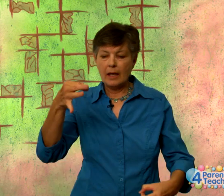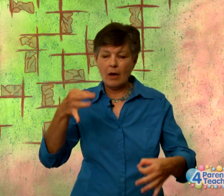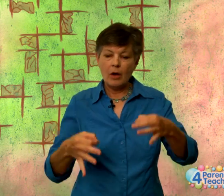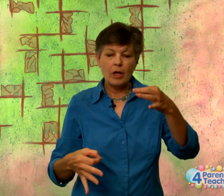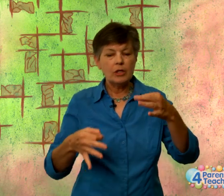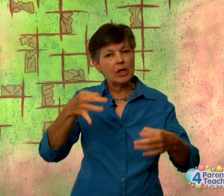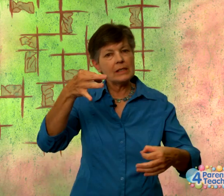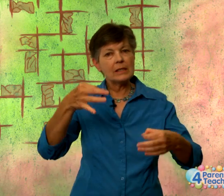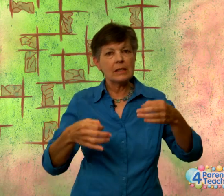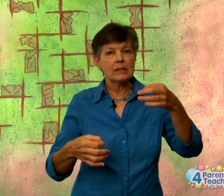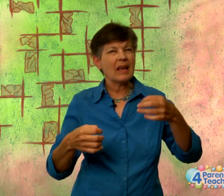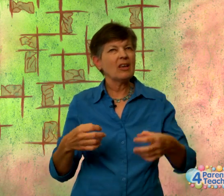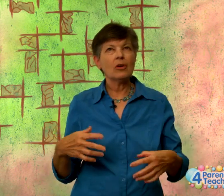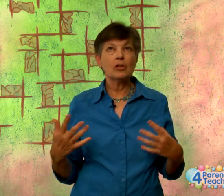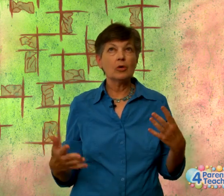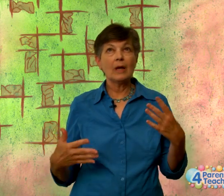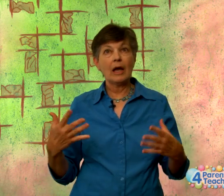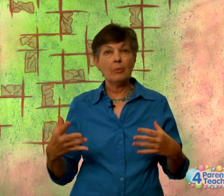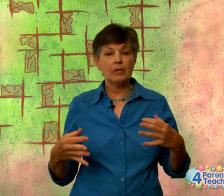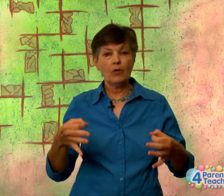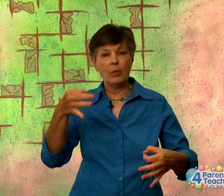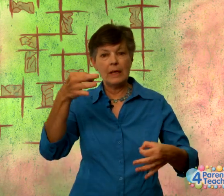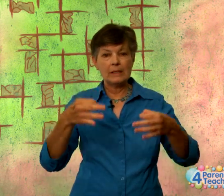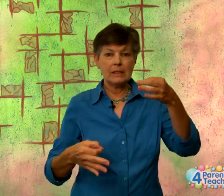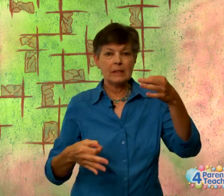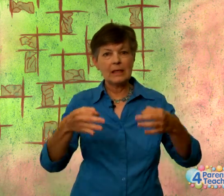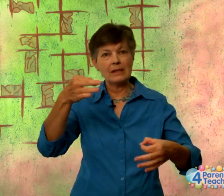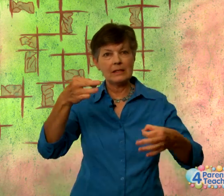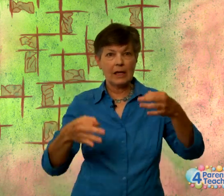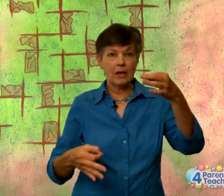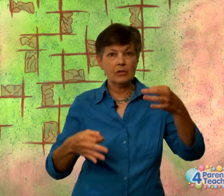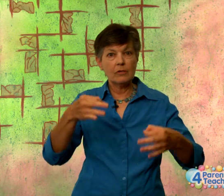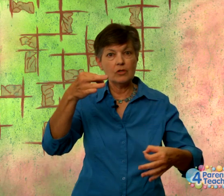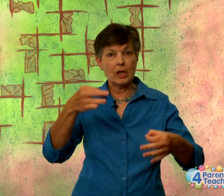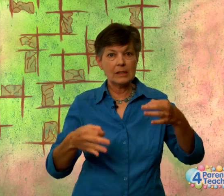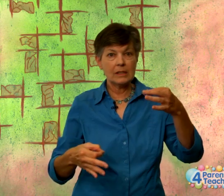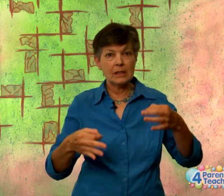Now justice, you can do it a couple of different ways. This is like the scales of justice.